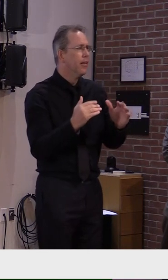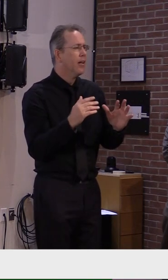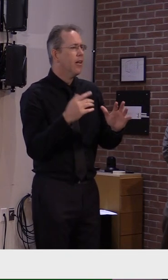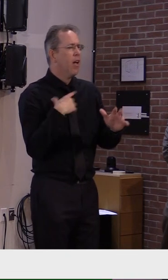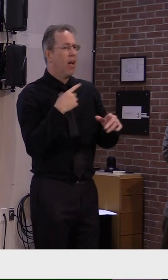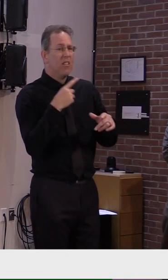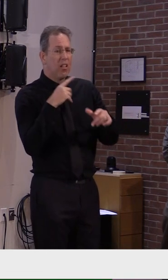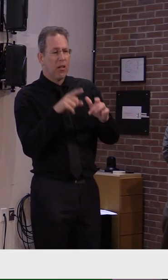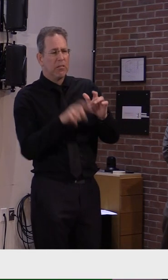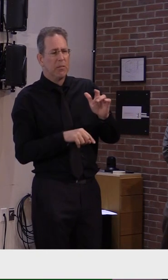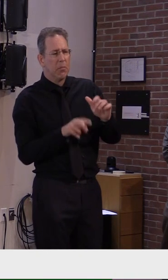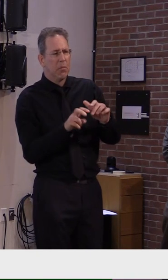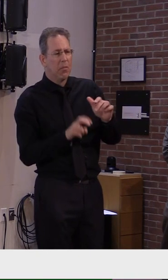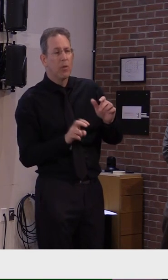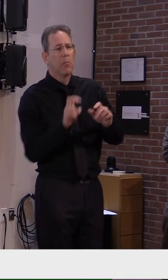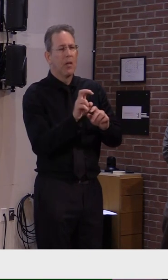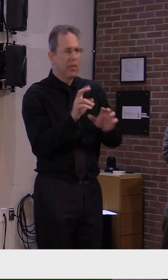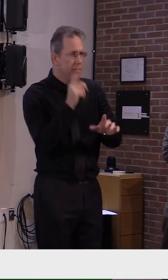Eric, Times Argus.